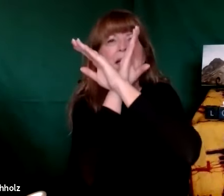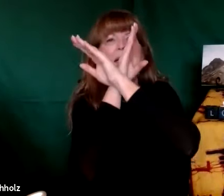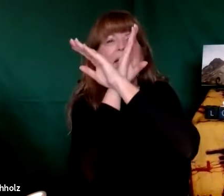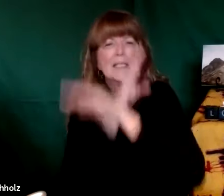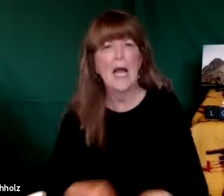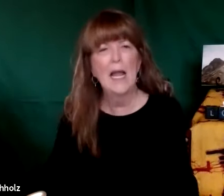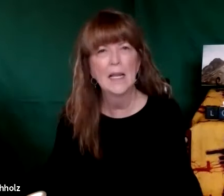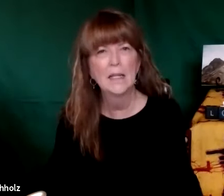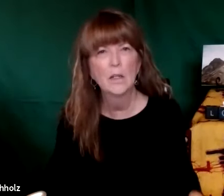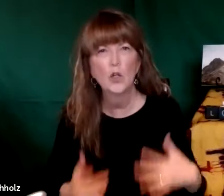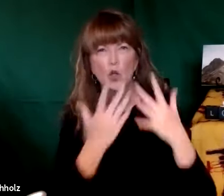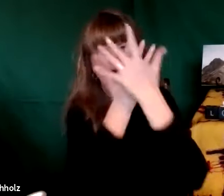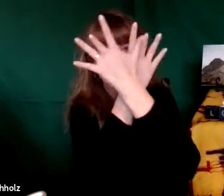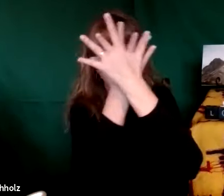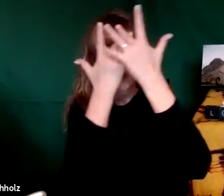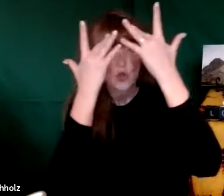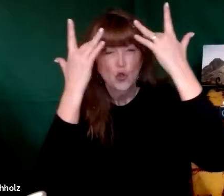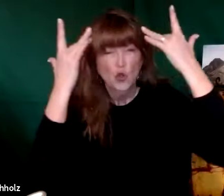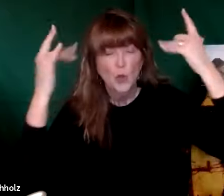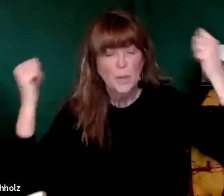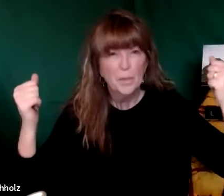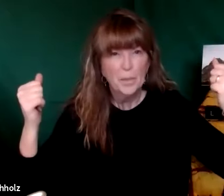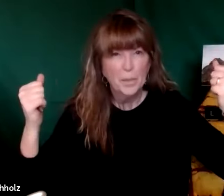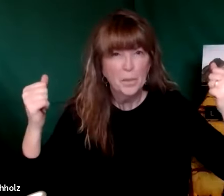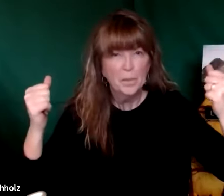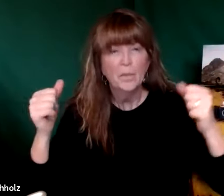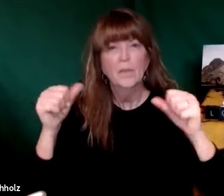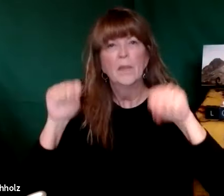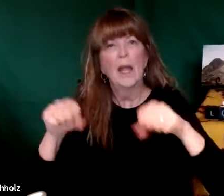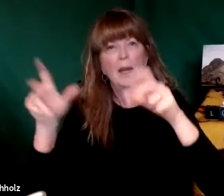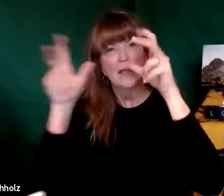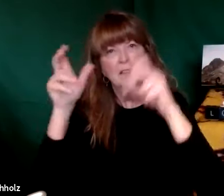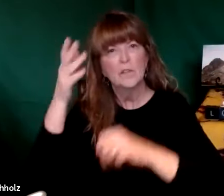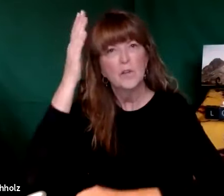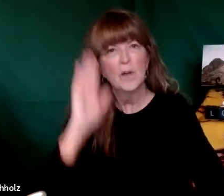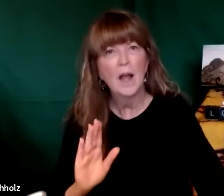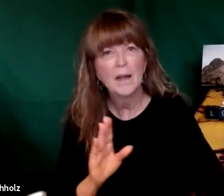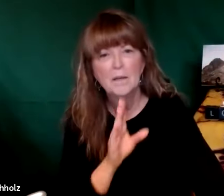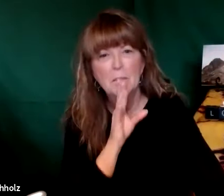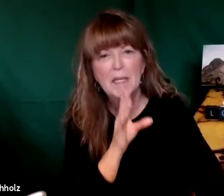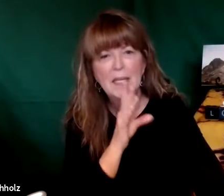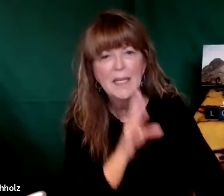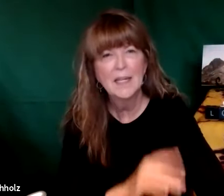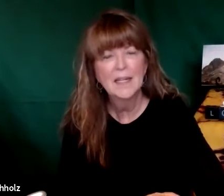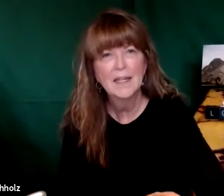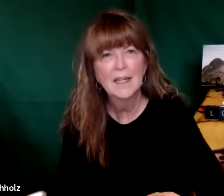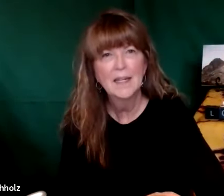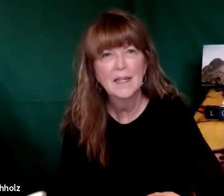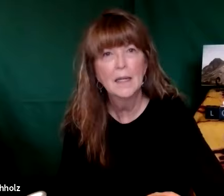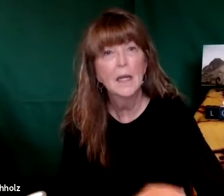totally enter into silence how to totally clear their minds so that they can listen to